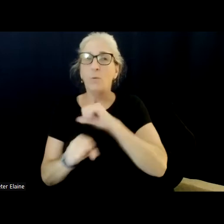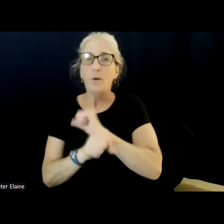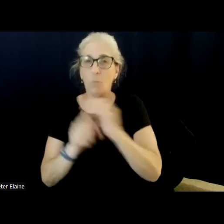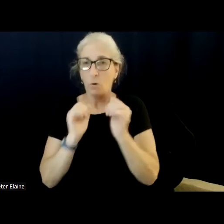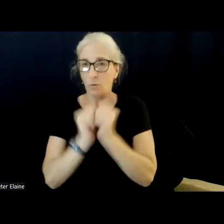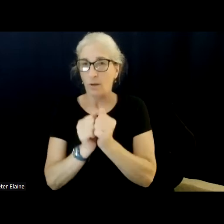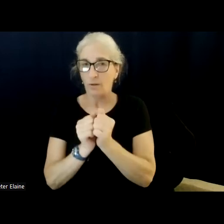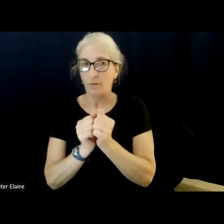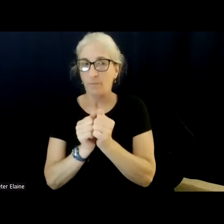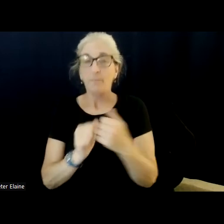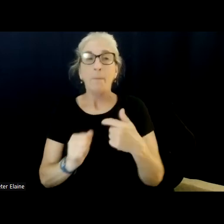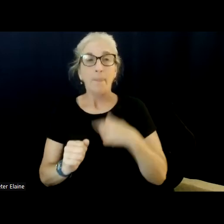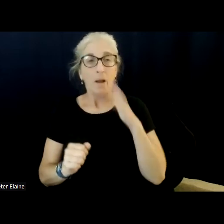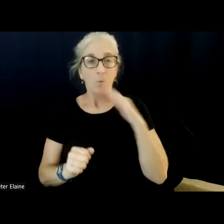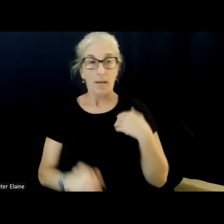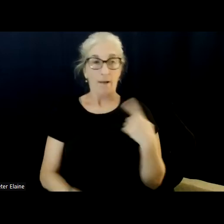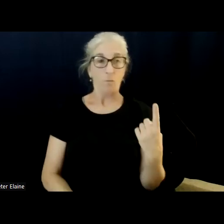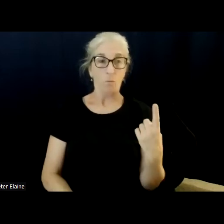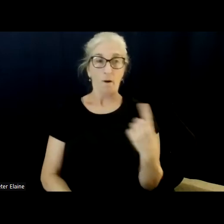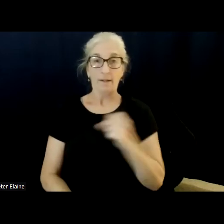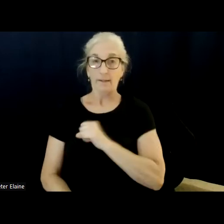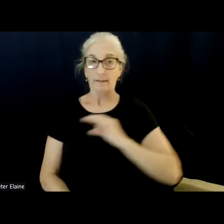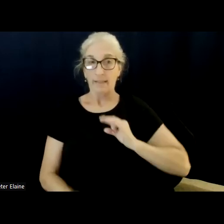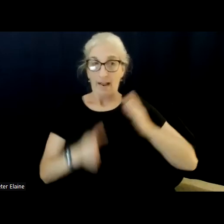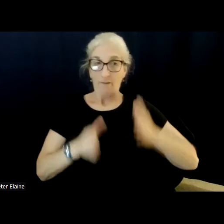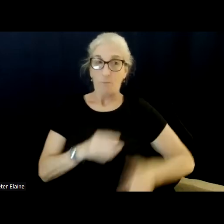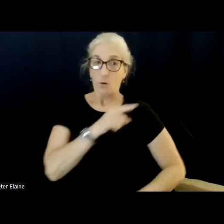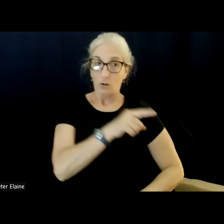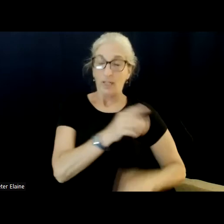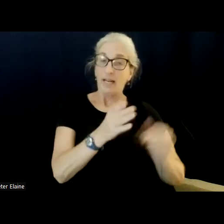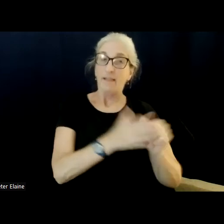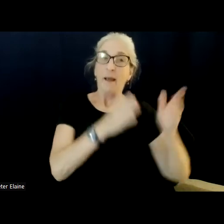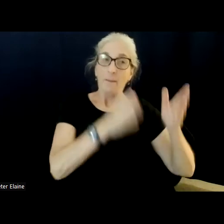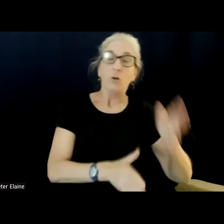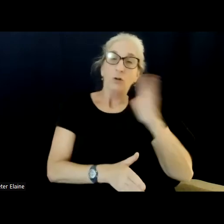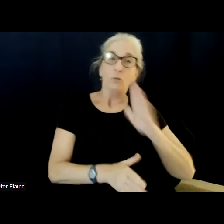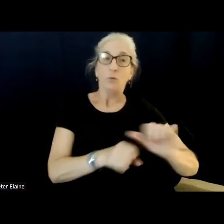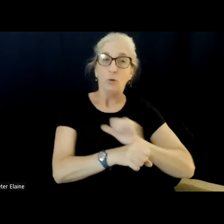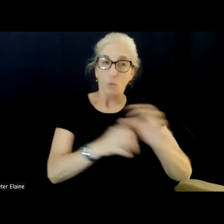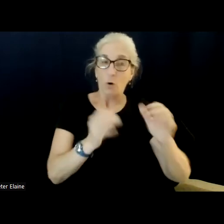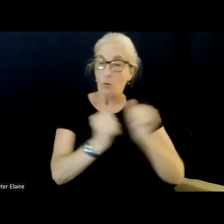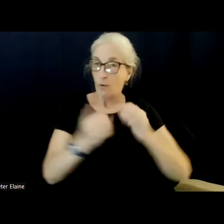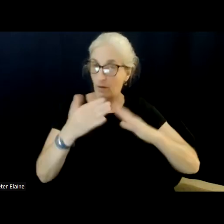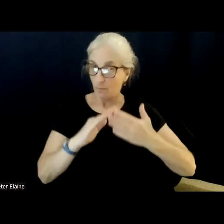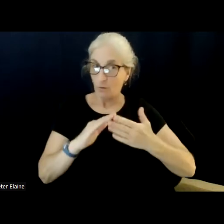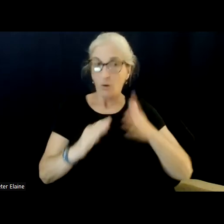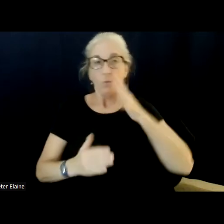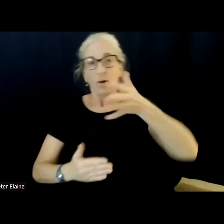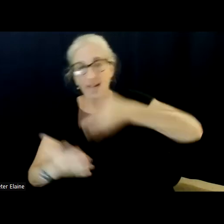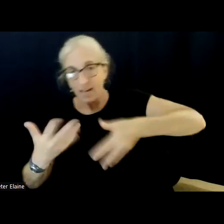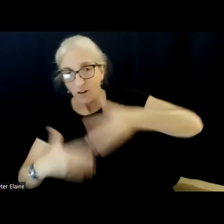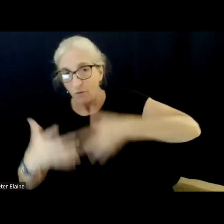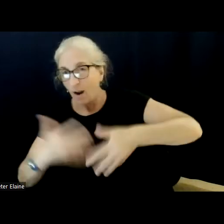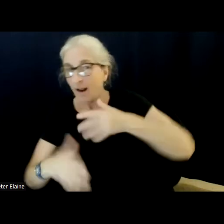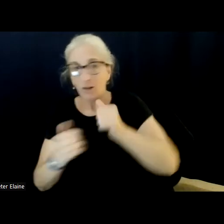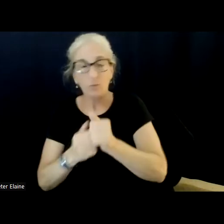a staffer that will work with the community, interact with them directly, and not just once a week or once